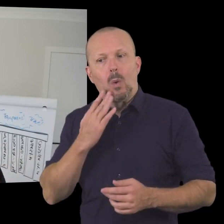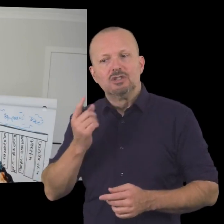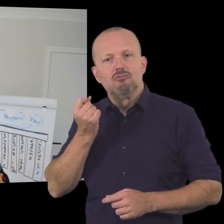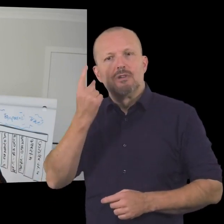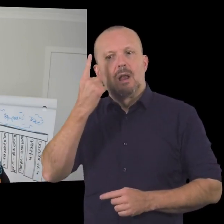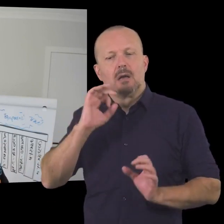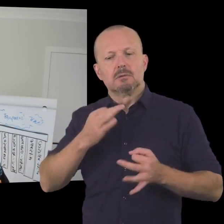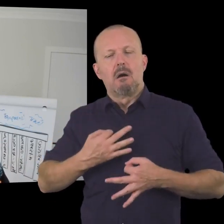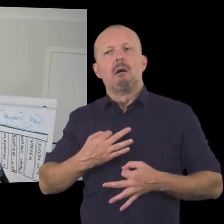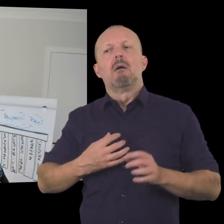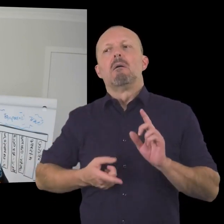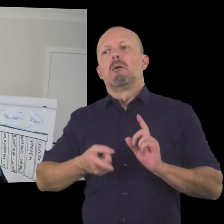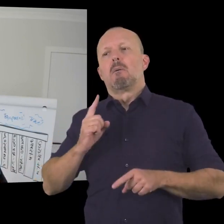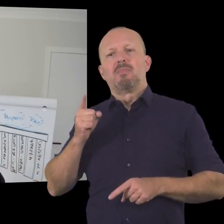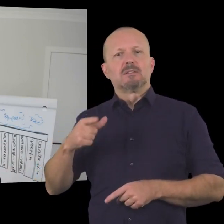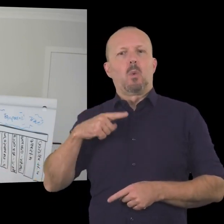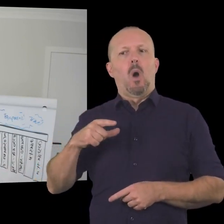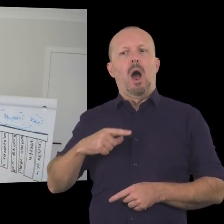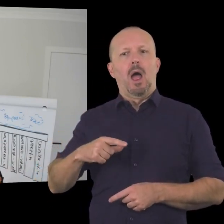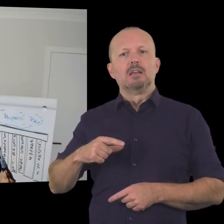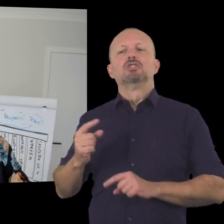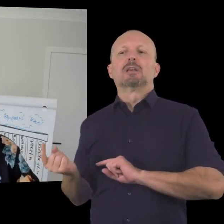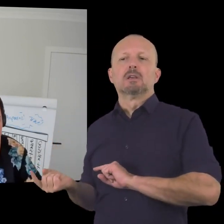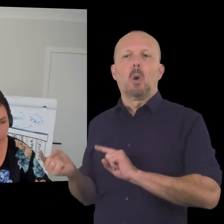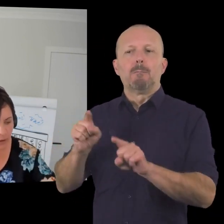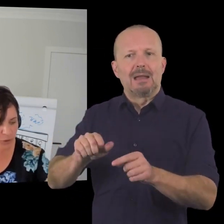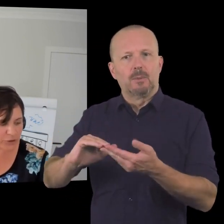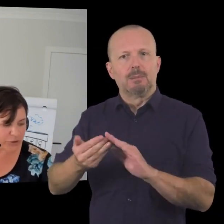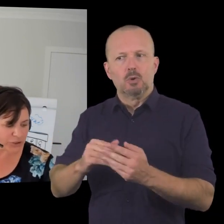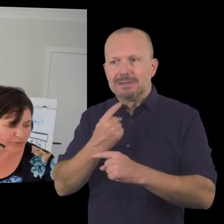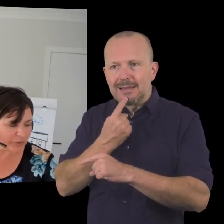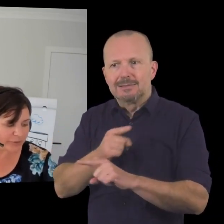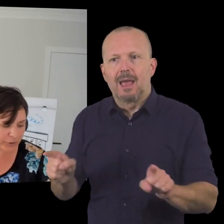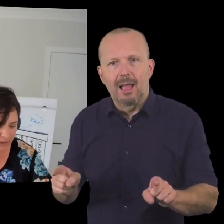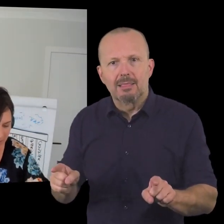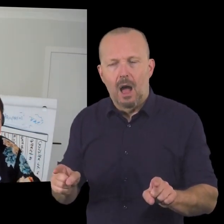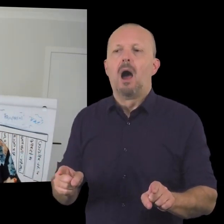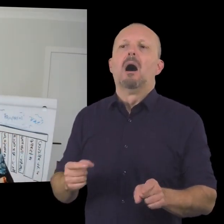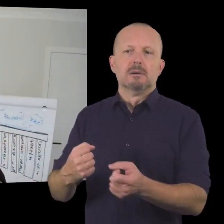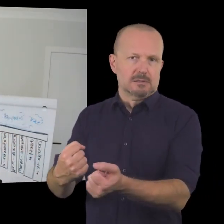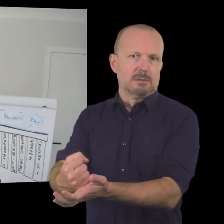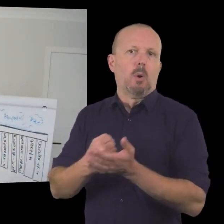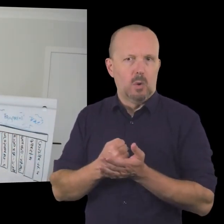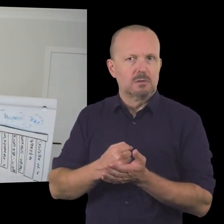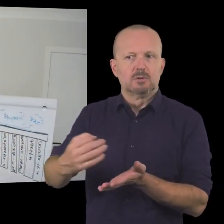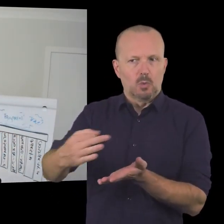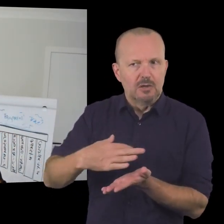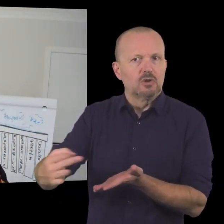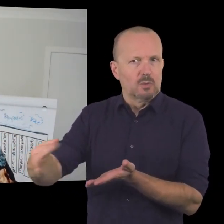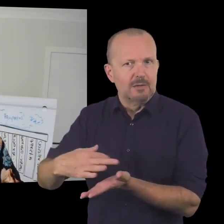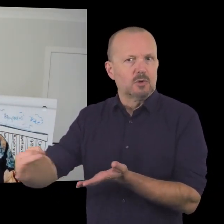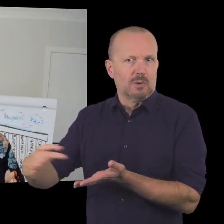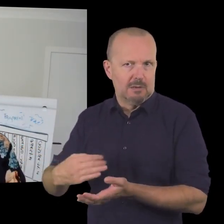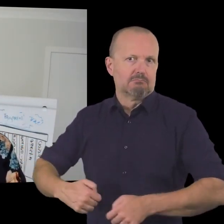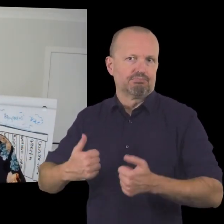share the difference that they were making in the community uh and another example i wanted to share very very quickly uh is that of a